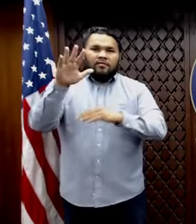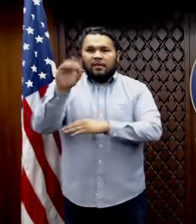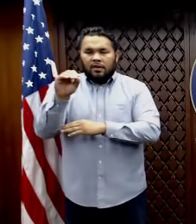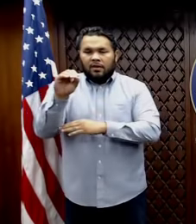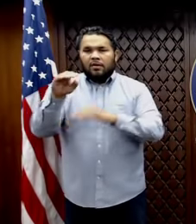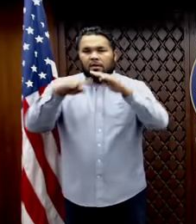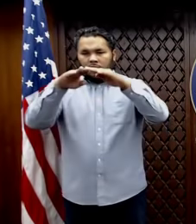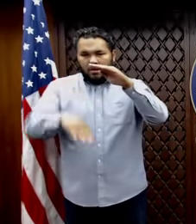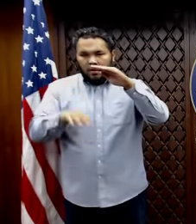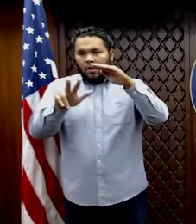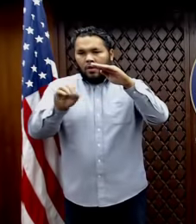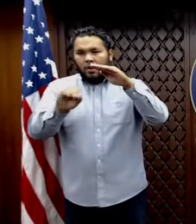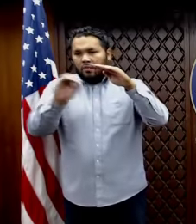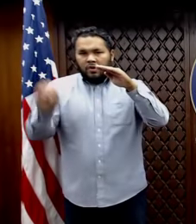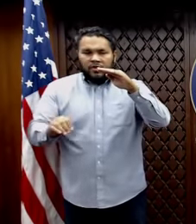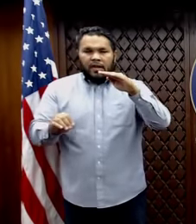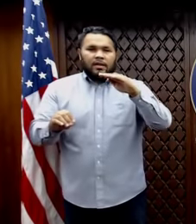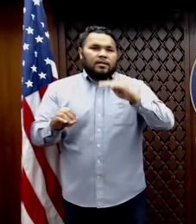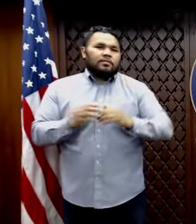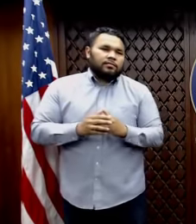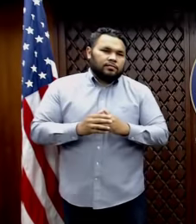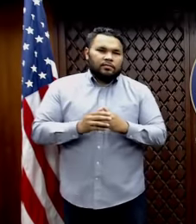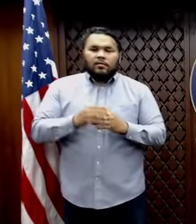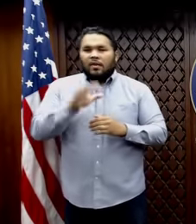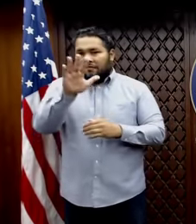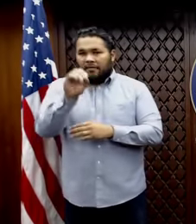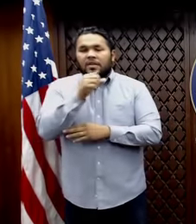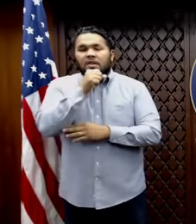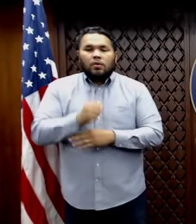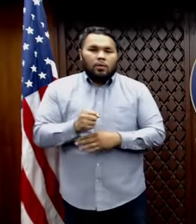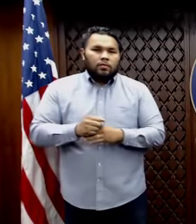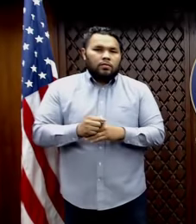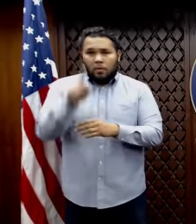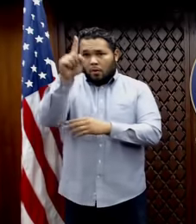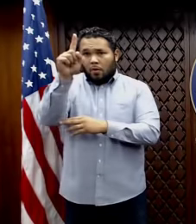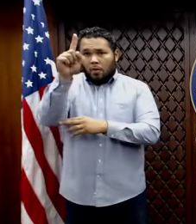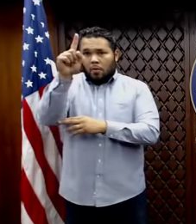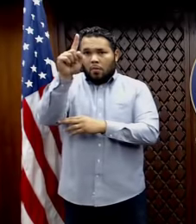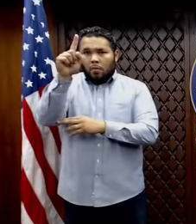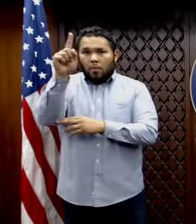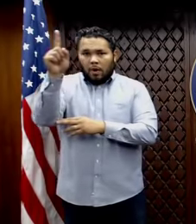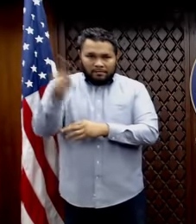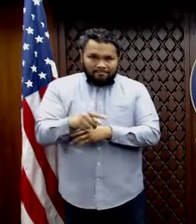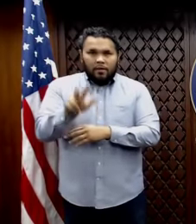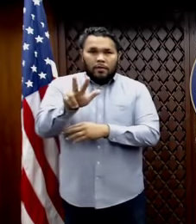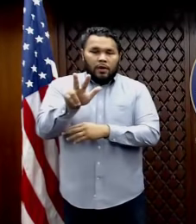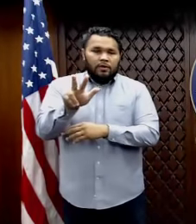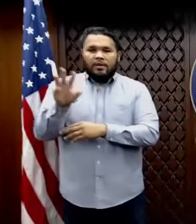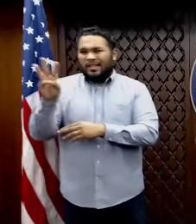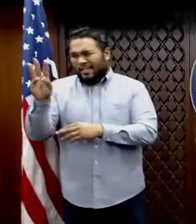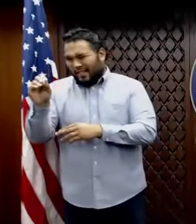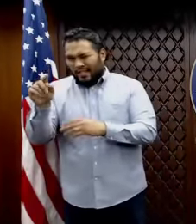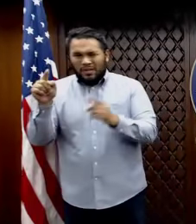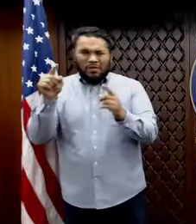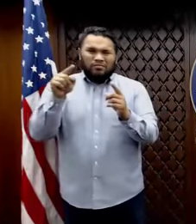50. Of that number over 50, 30%, almost one-third, are in the age range 60 to 69 years. That's because people